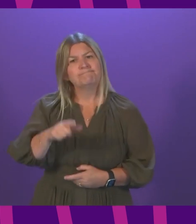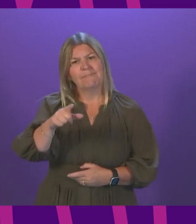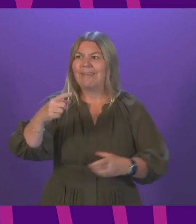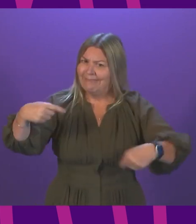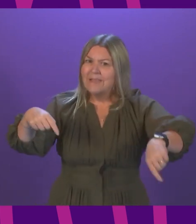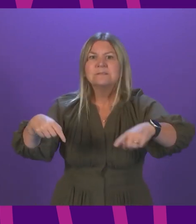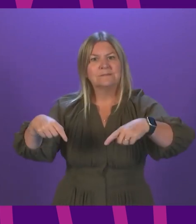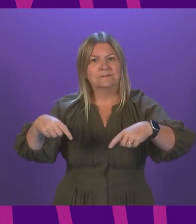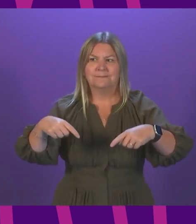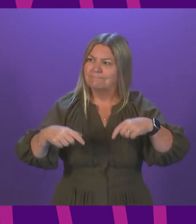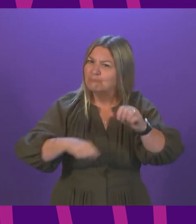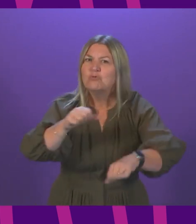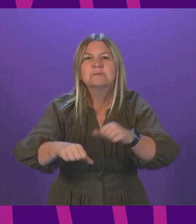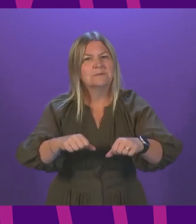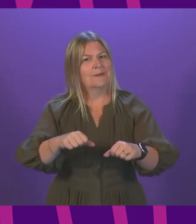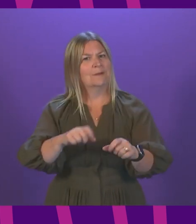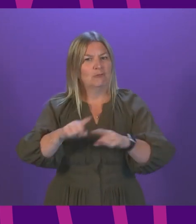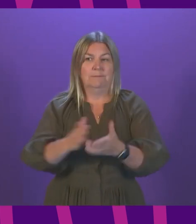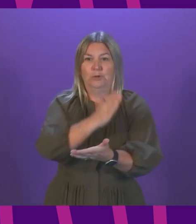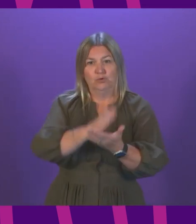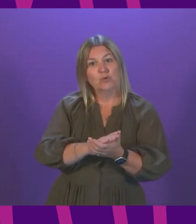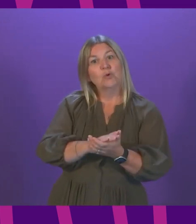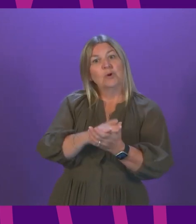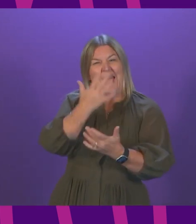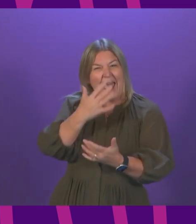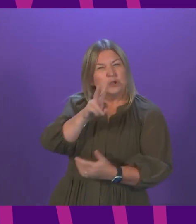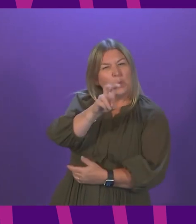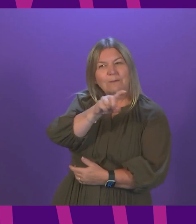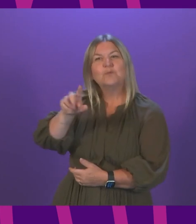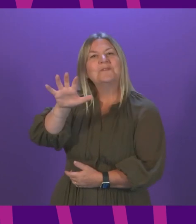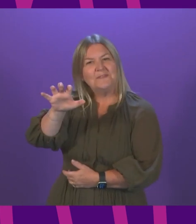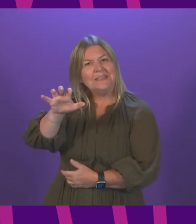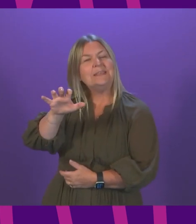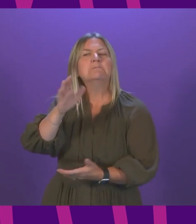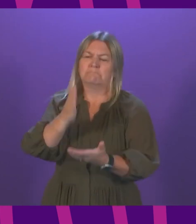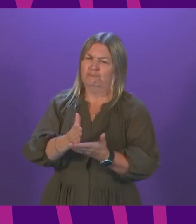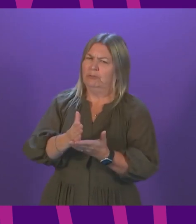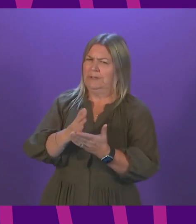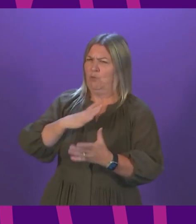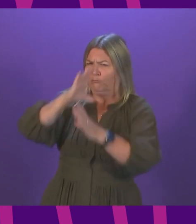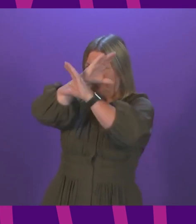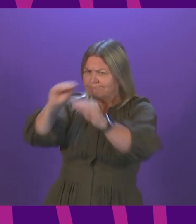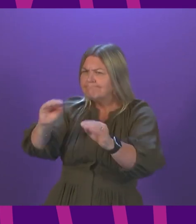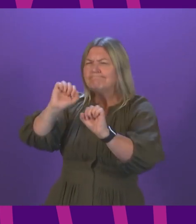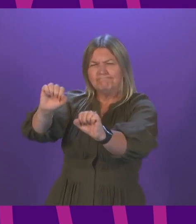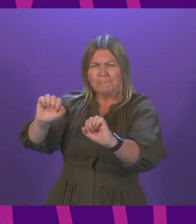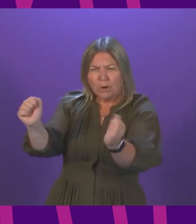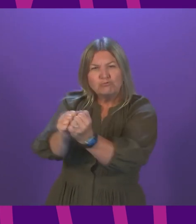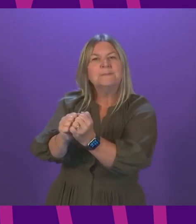as I stressed last week, to make sure that the programme for 12 to 15-year-olds is based on the principle of informed consent.